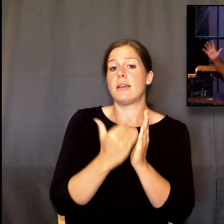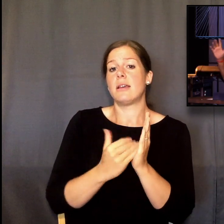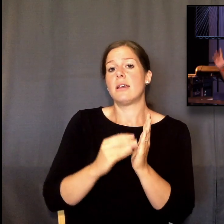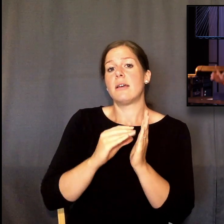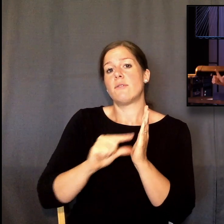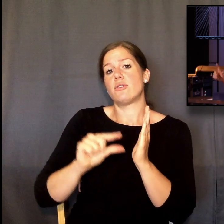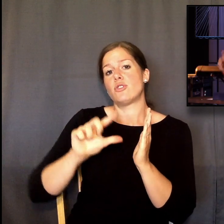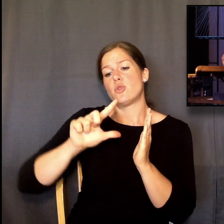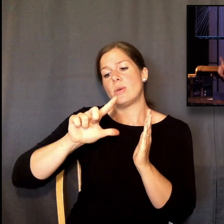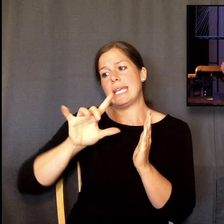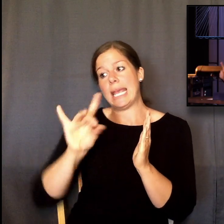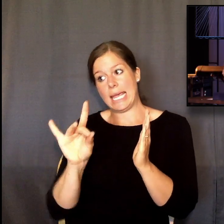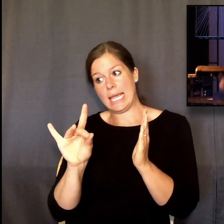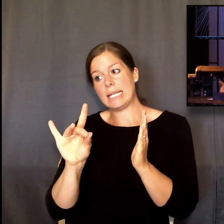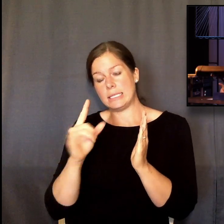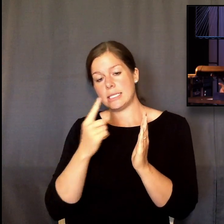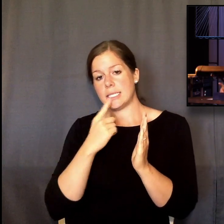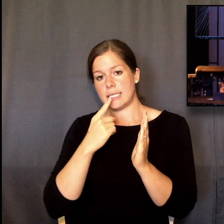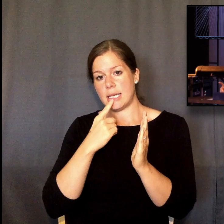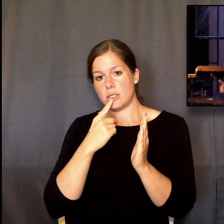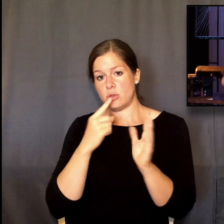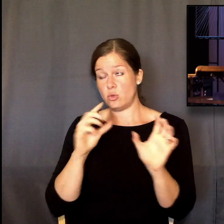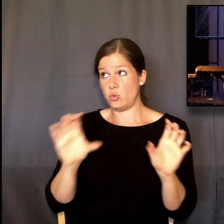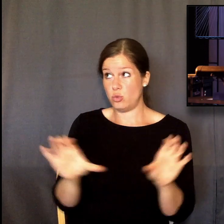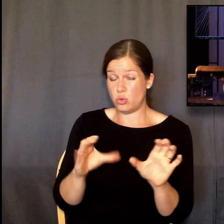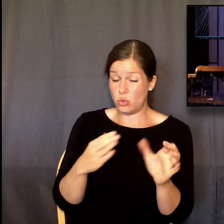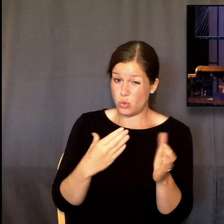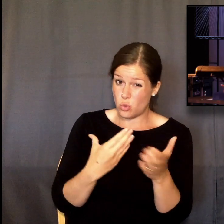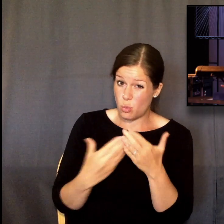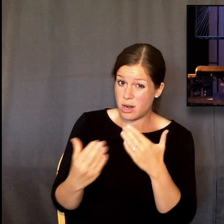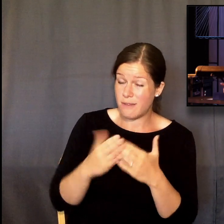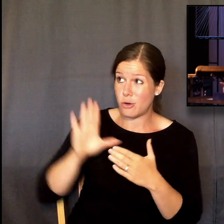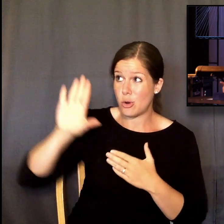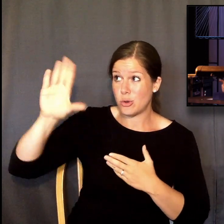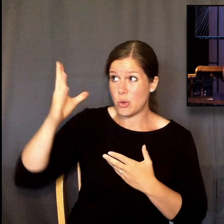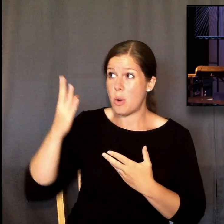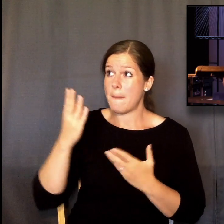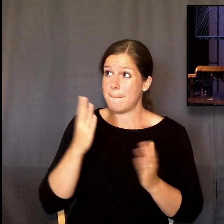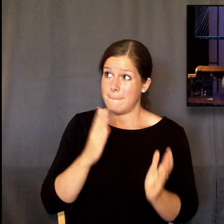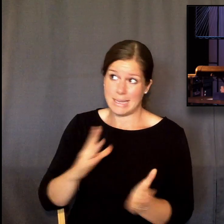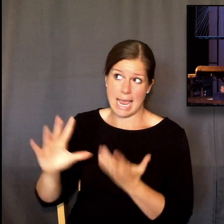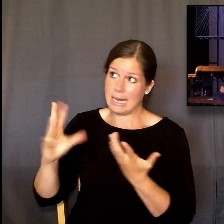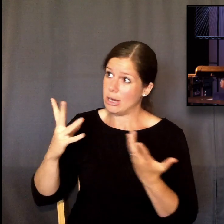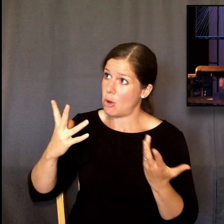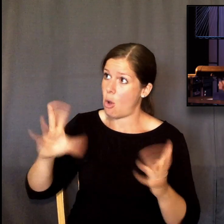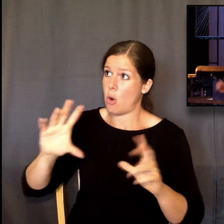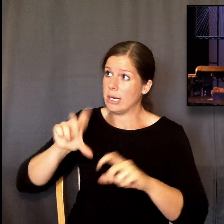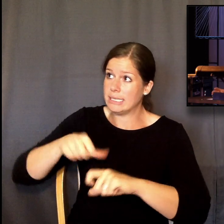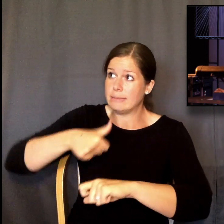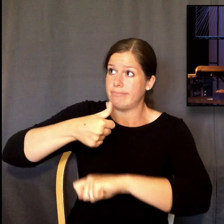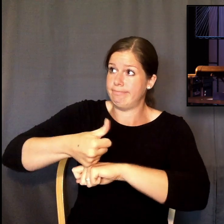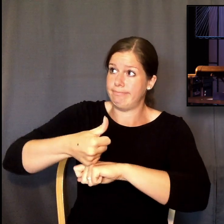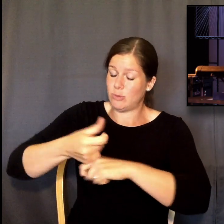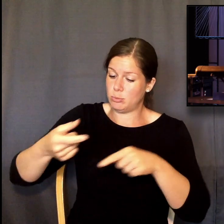To do whatever your hand and your plan had predestined to take place.